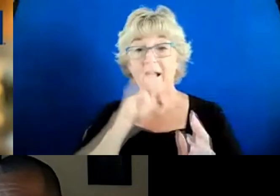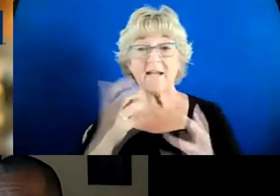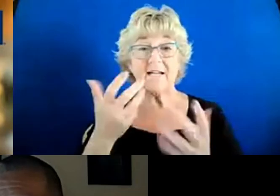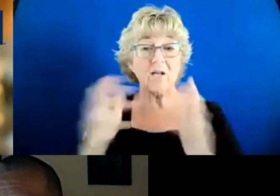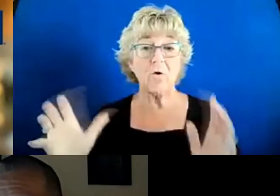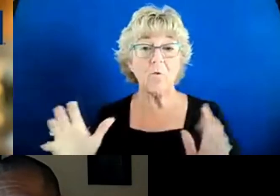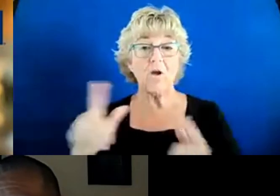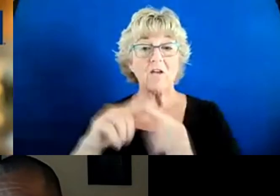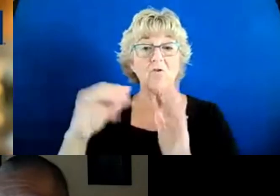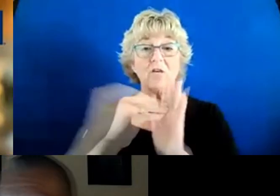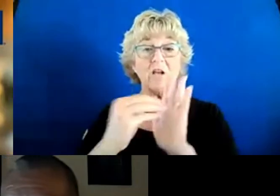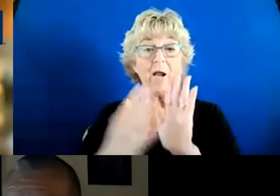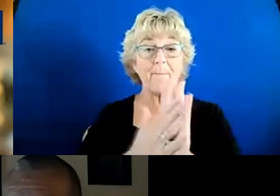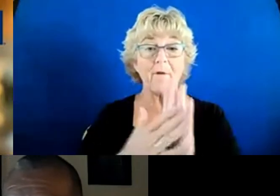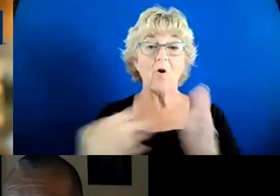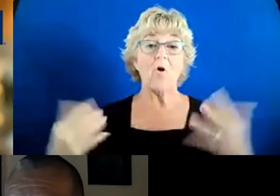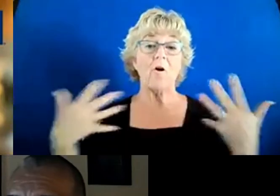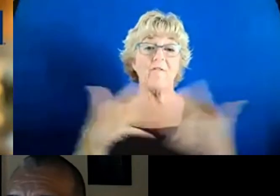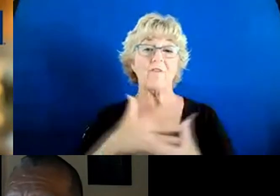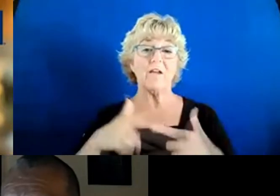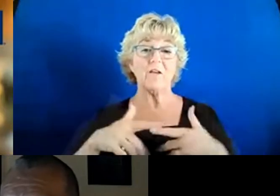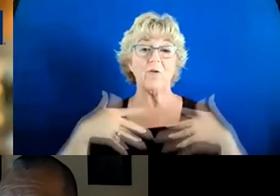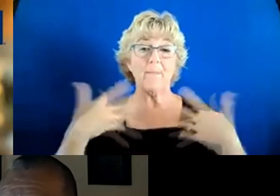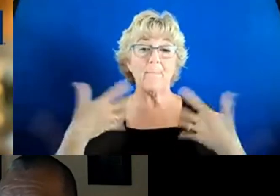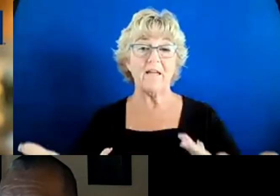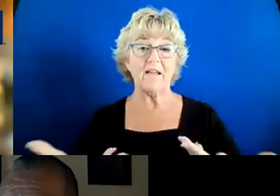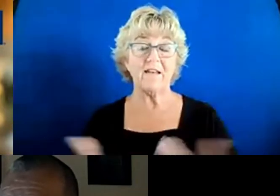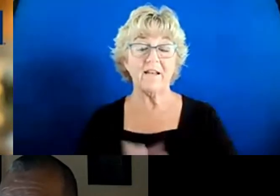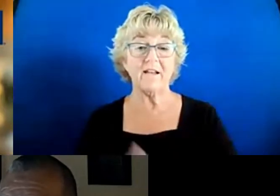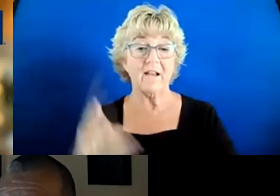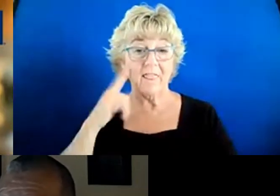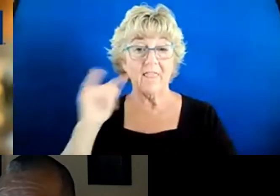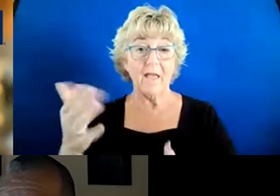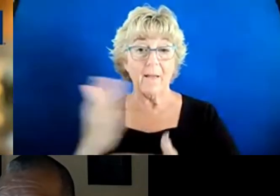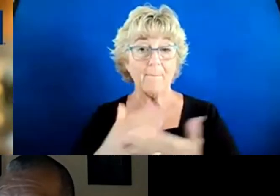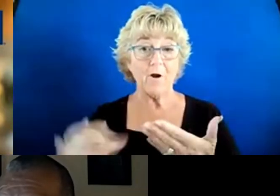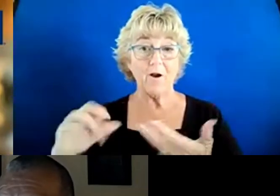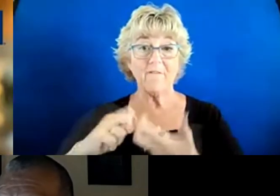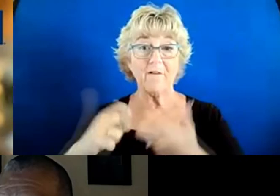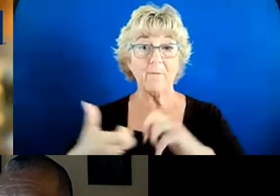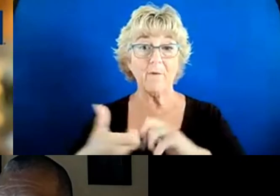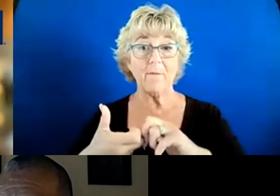document it, or they're afraid to admit that. I think that's part of the problem.